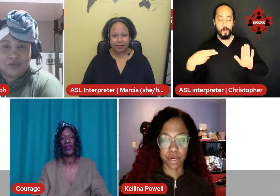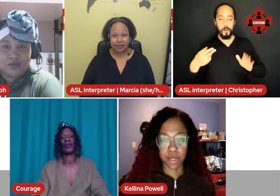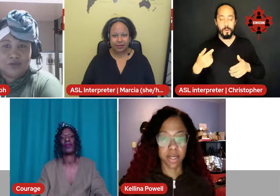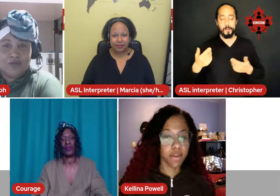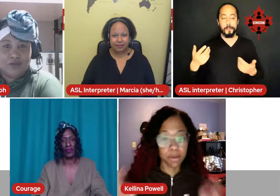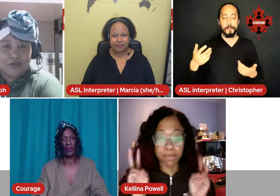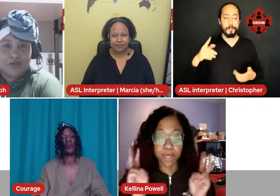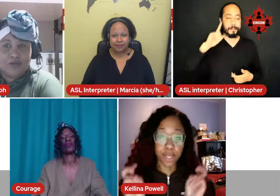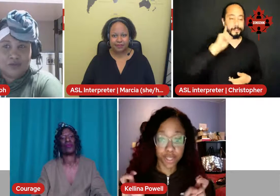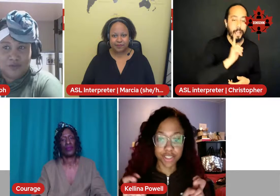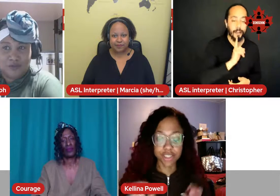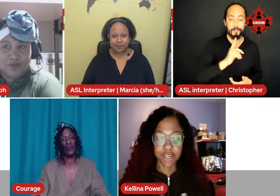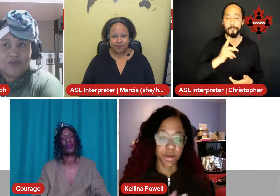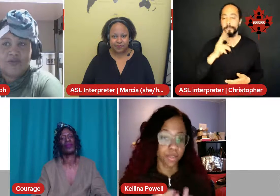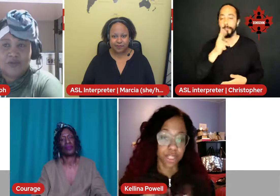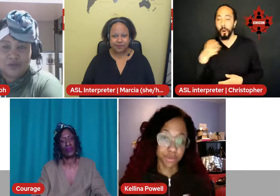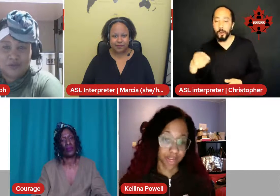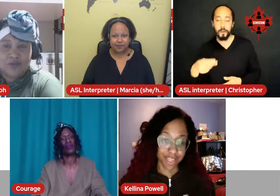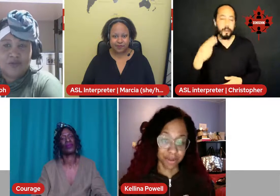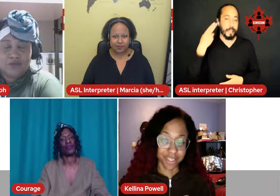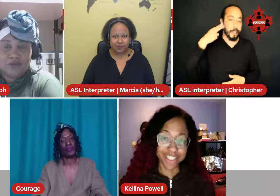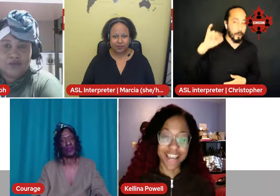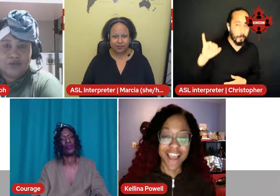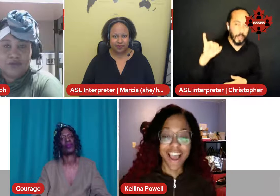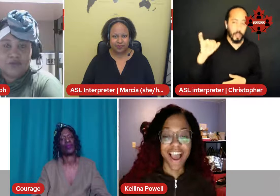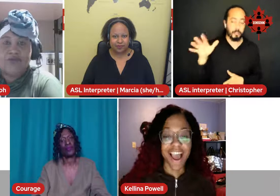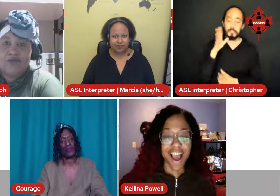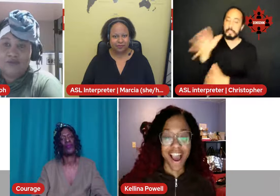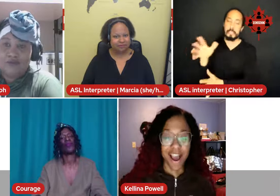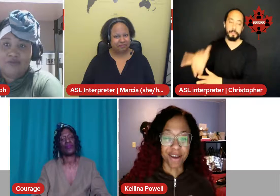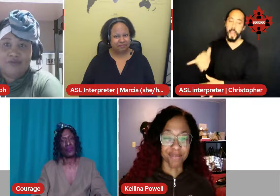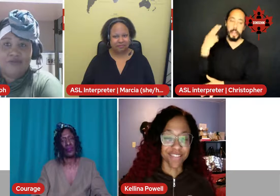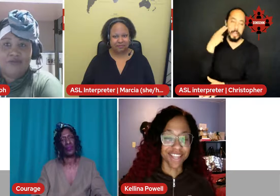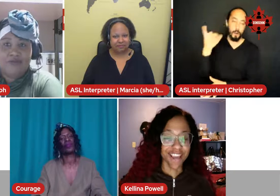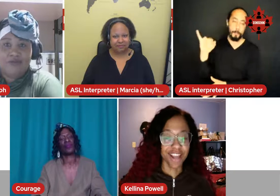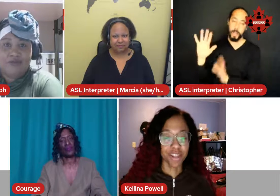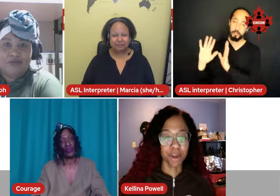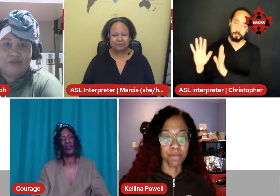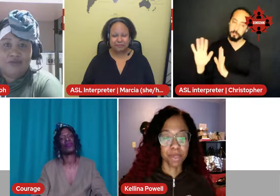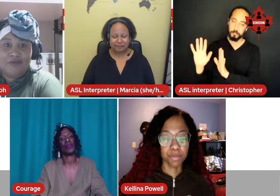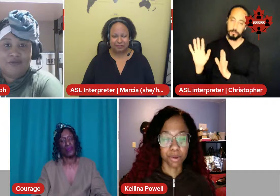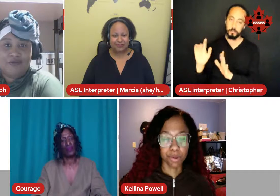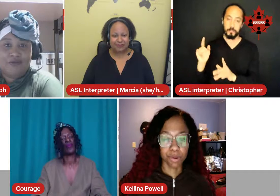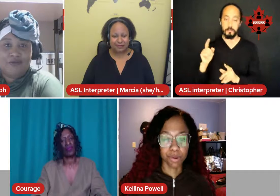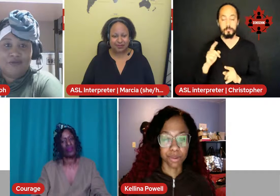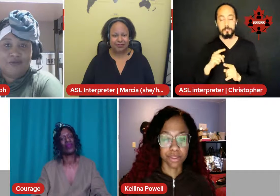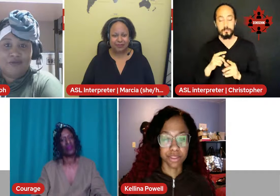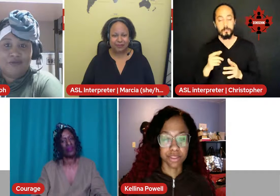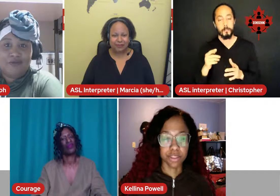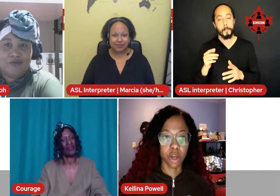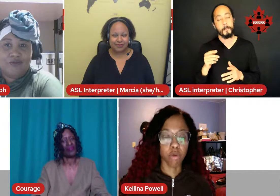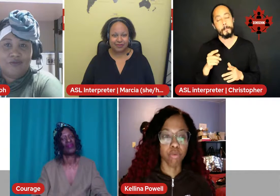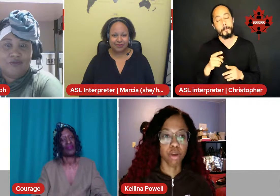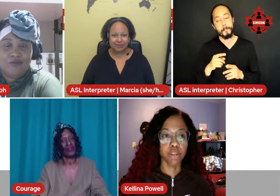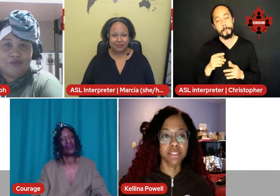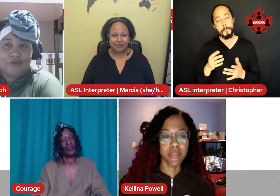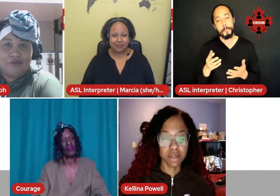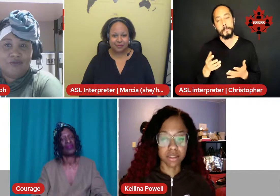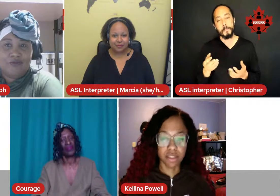or hearing peers, which I do not like that word. Uh, a lot of people don't study the